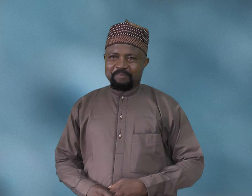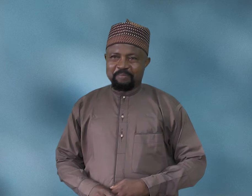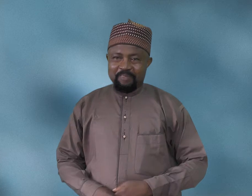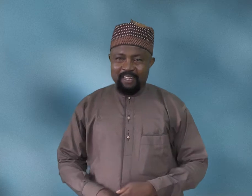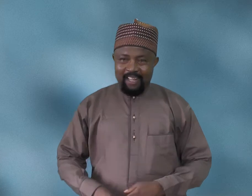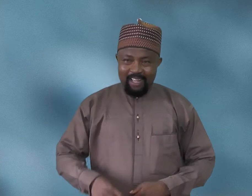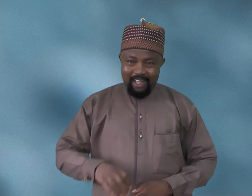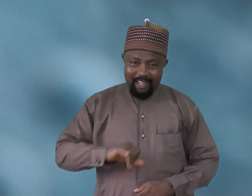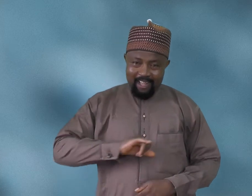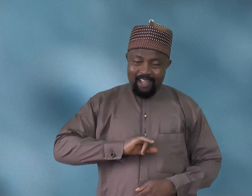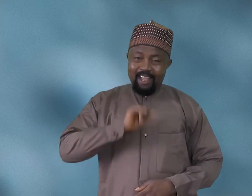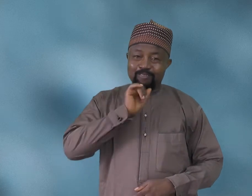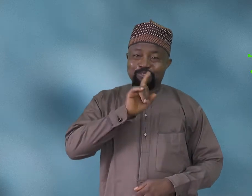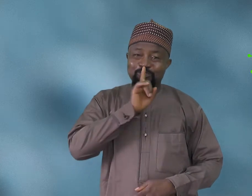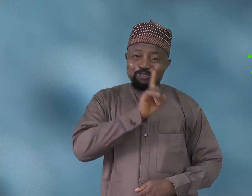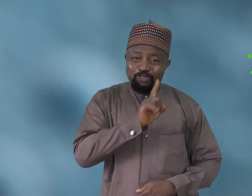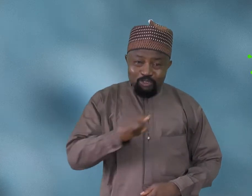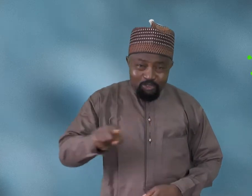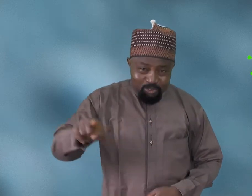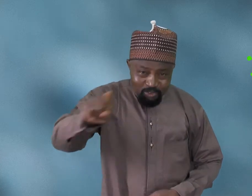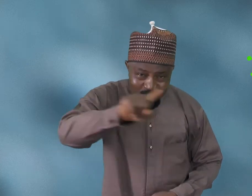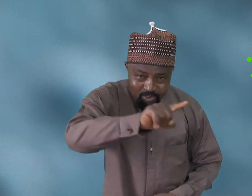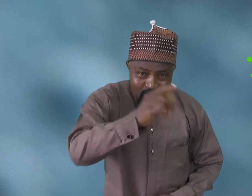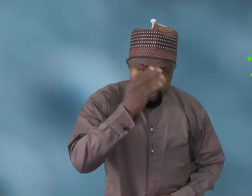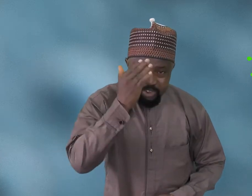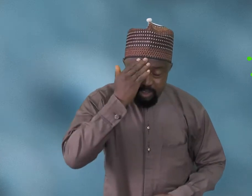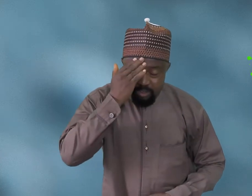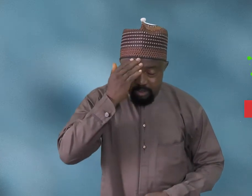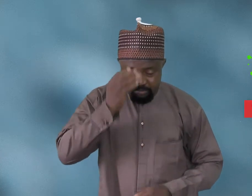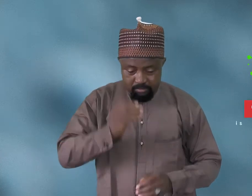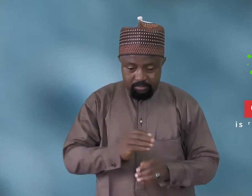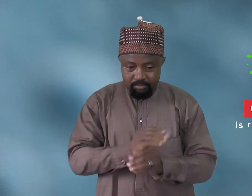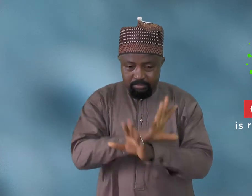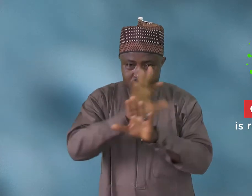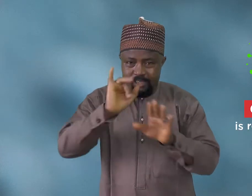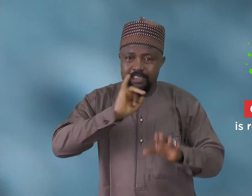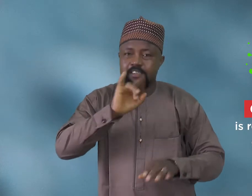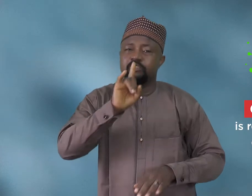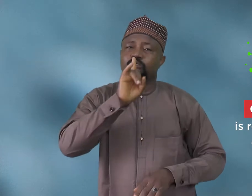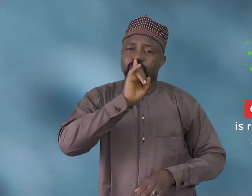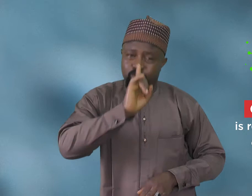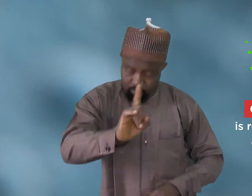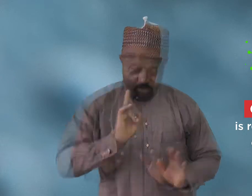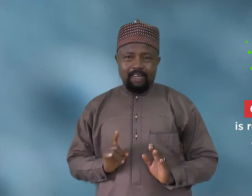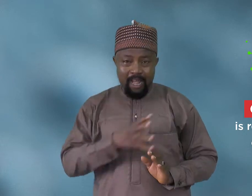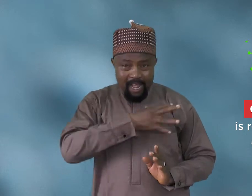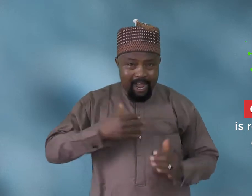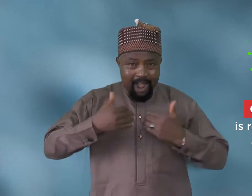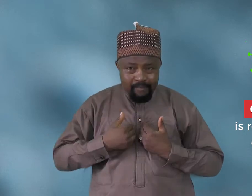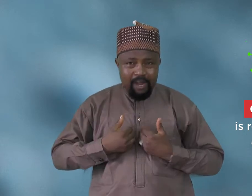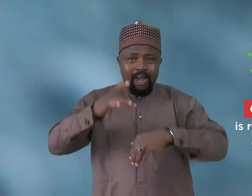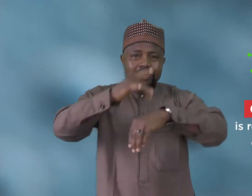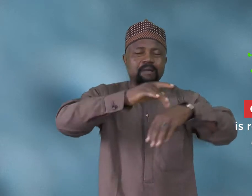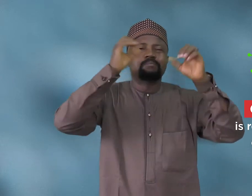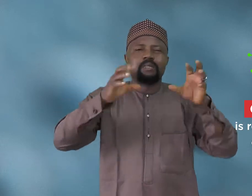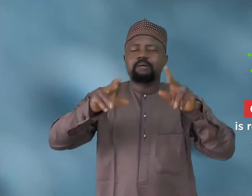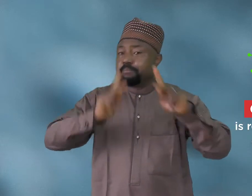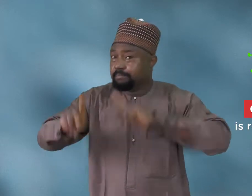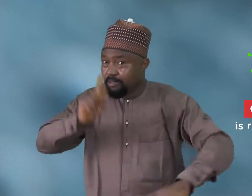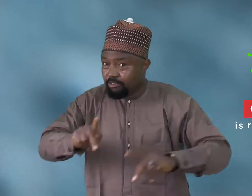I trust that by now you know that the new coronavirus, also known as COVID-19, is real and that it is highly contagious. But do you